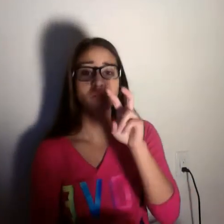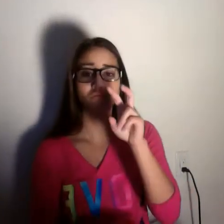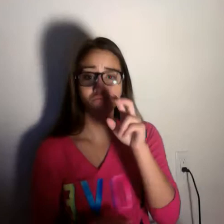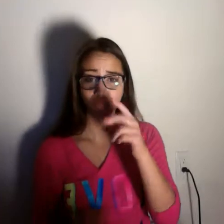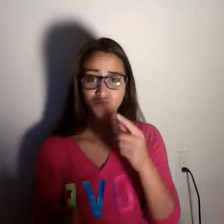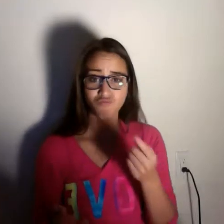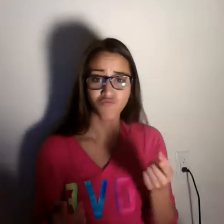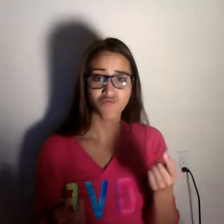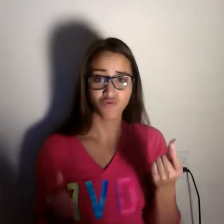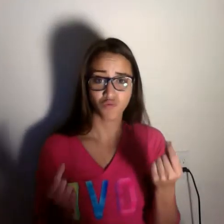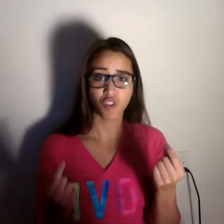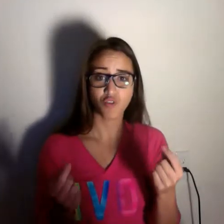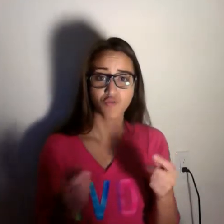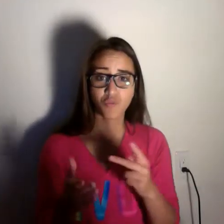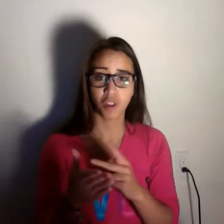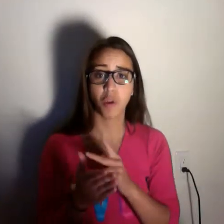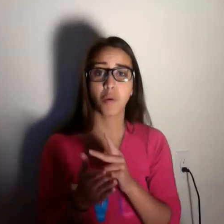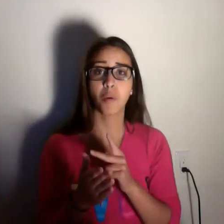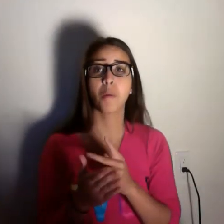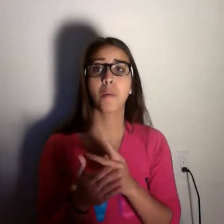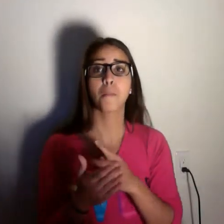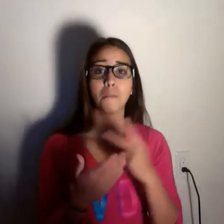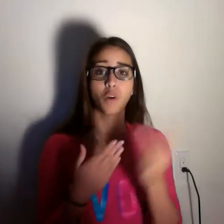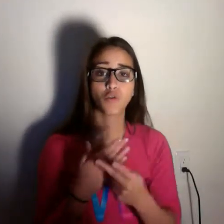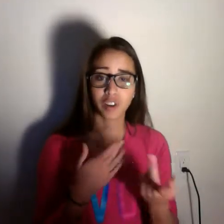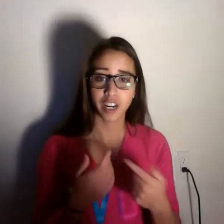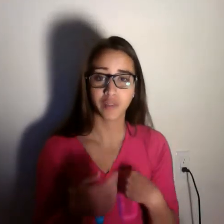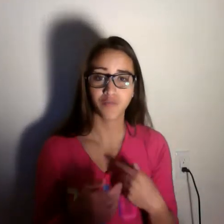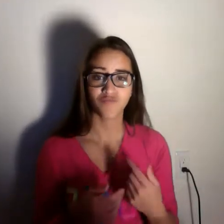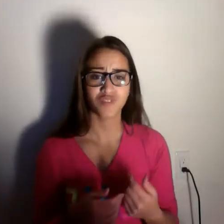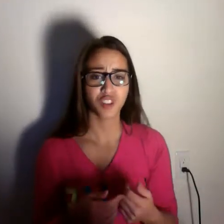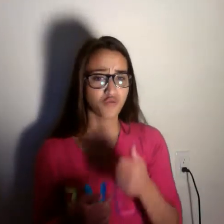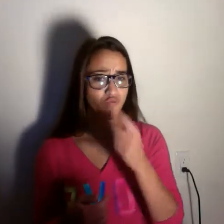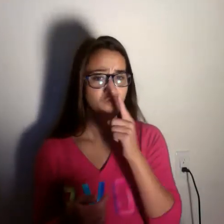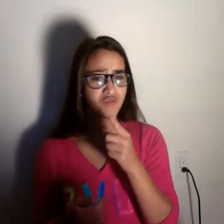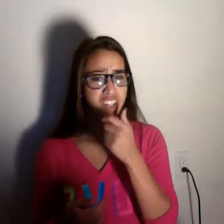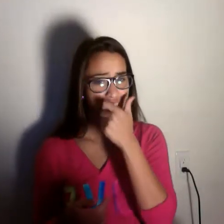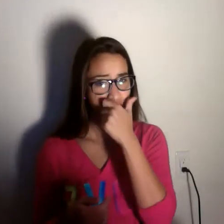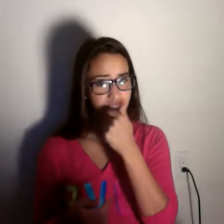lovely ladies posed for the pageant's first ever photo, sexy, satin lace.